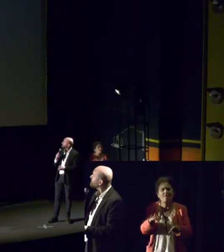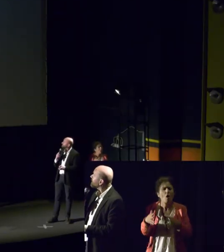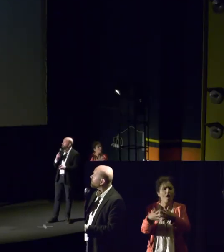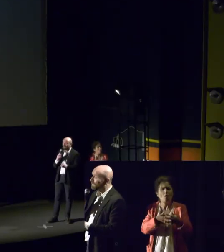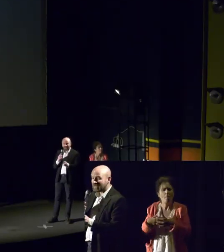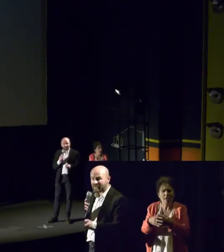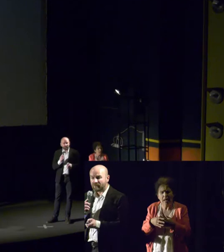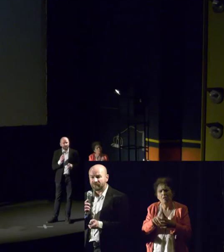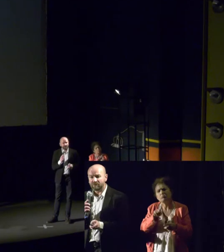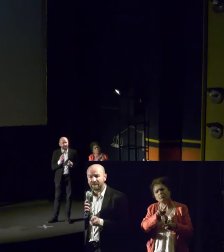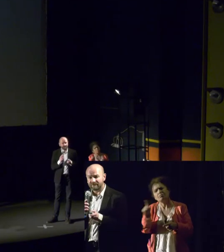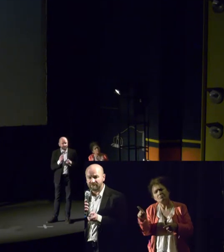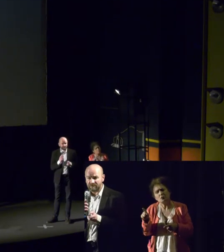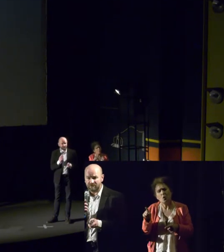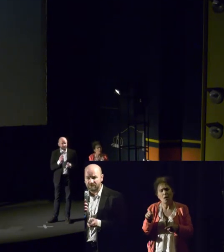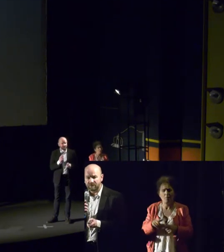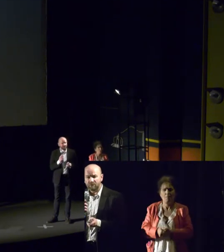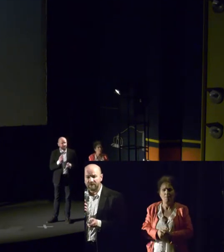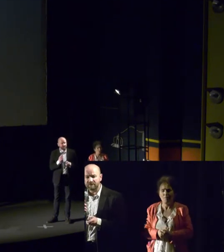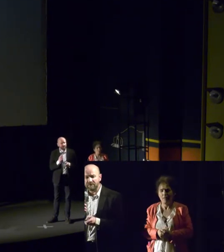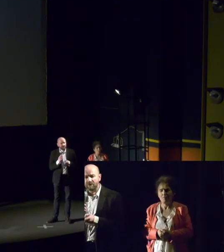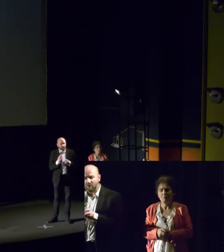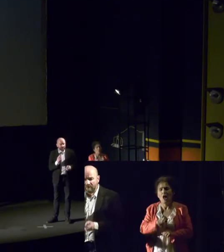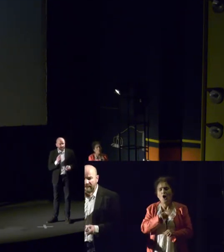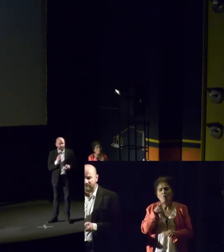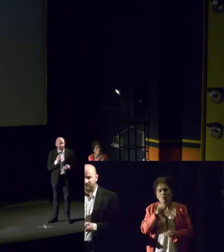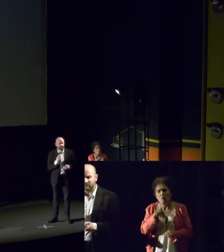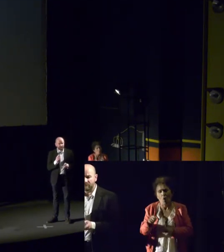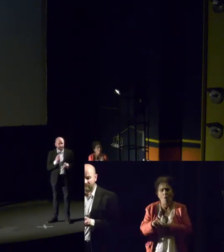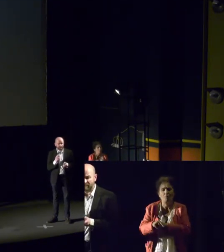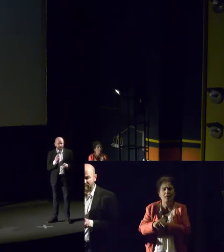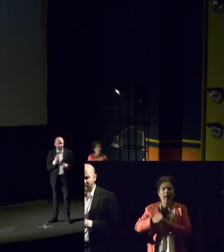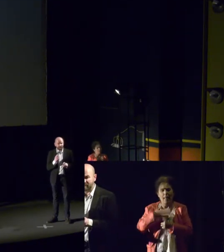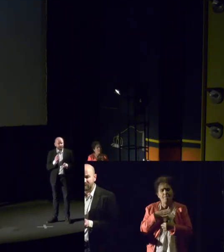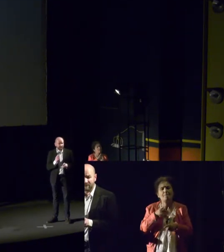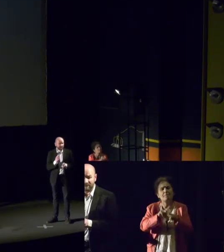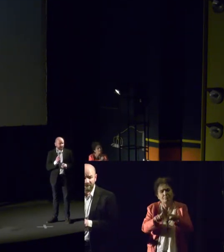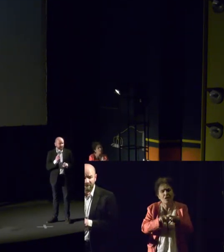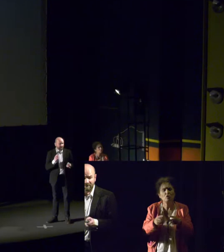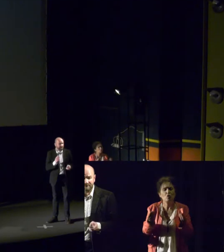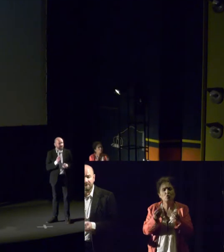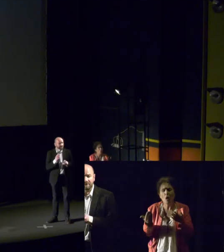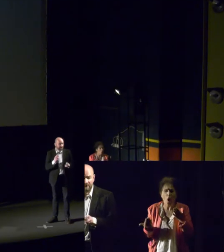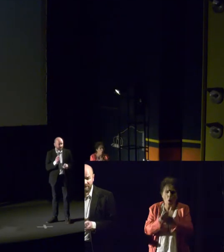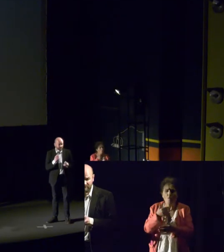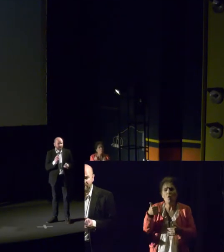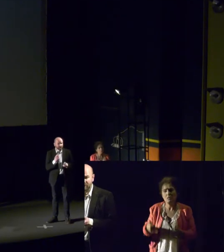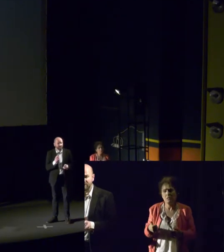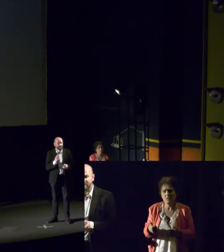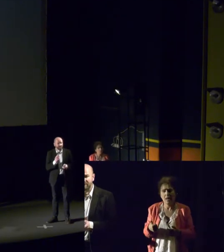So what we have also is something new, where it's not the old actors who are still